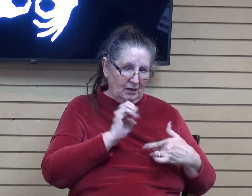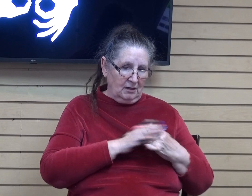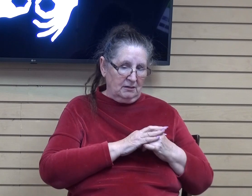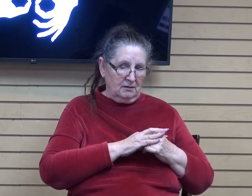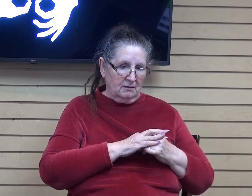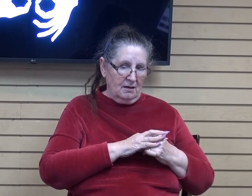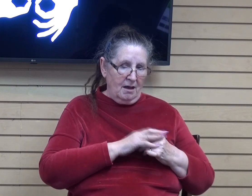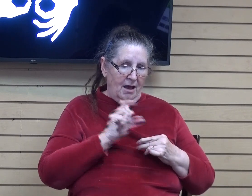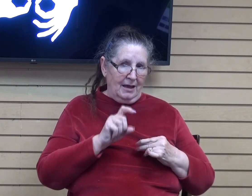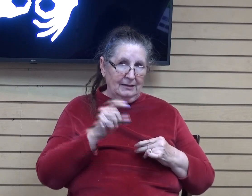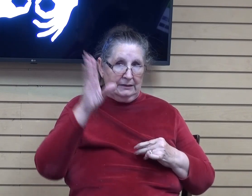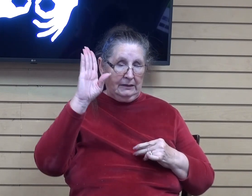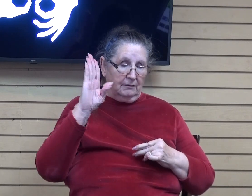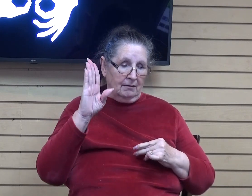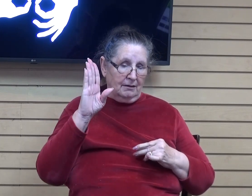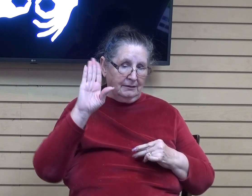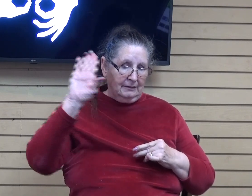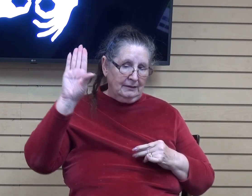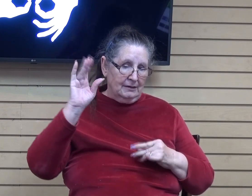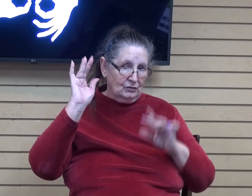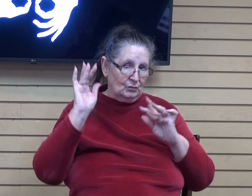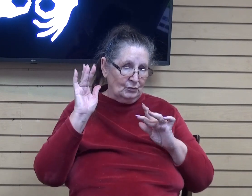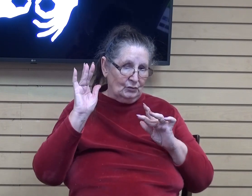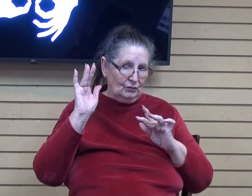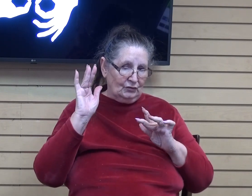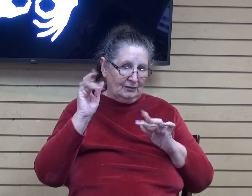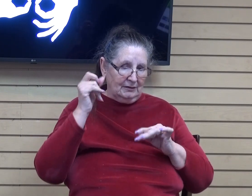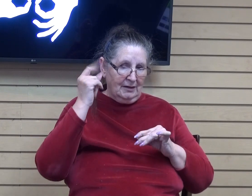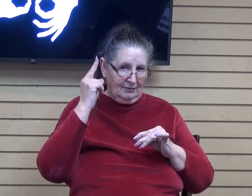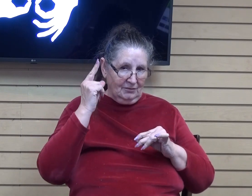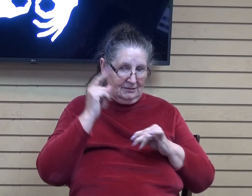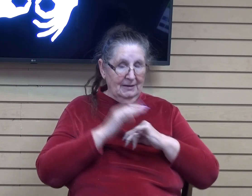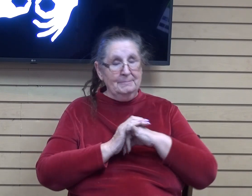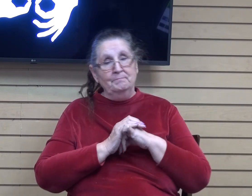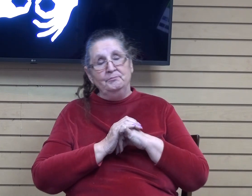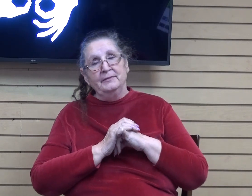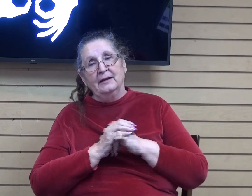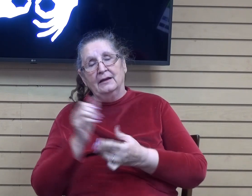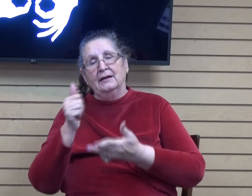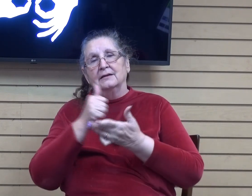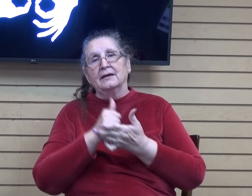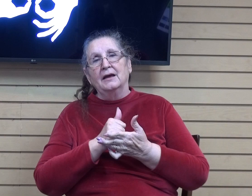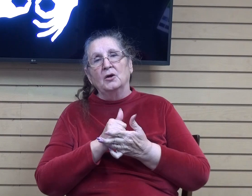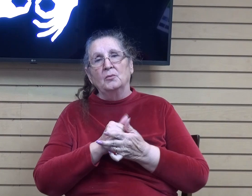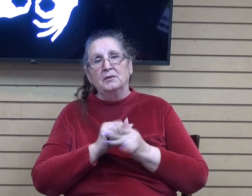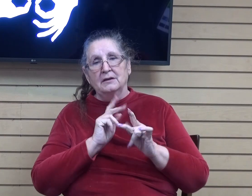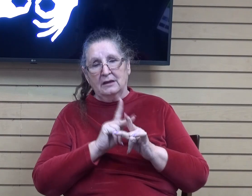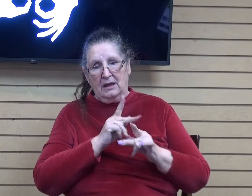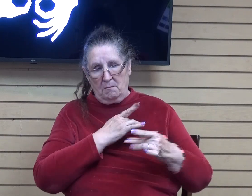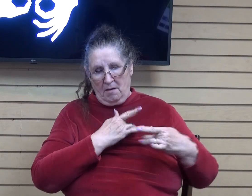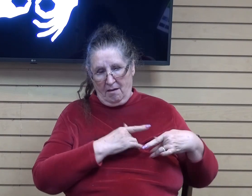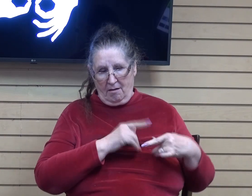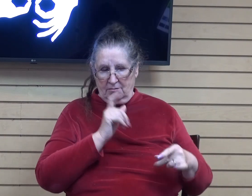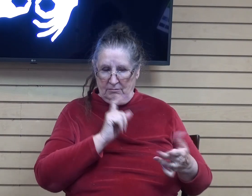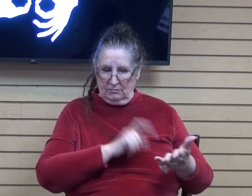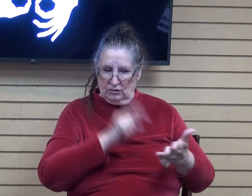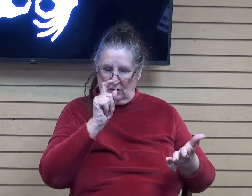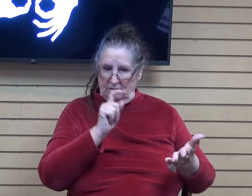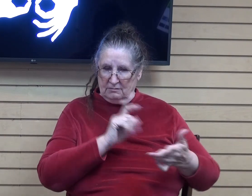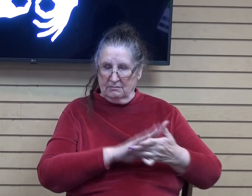i need god and his mercy and understanding to help me to keep it in check so that i can bring him